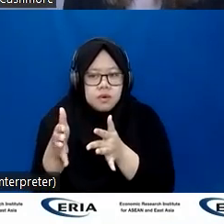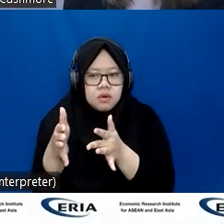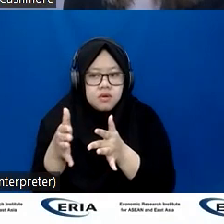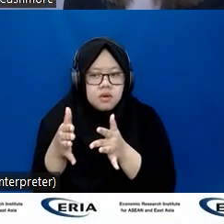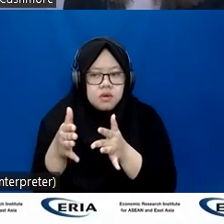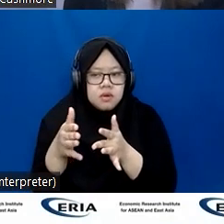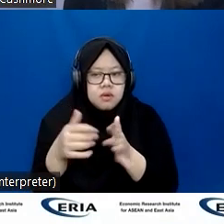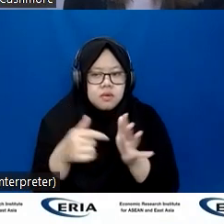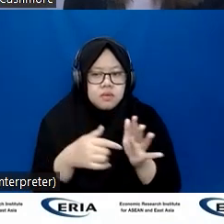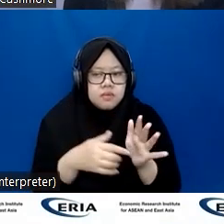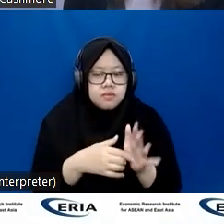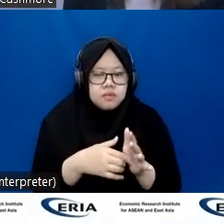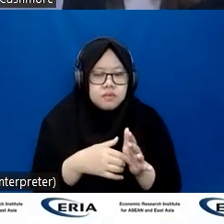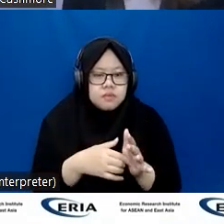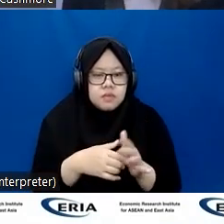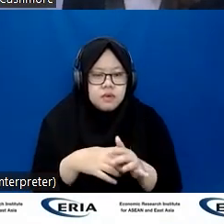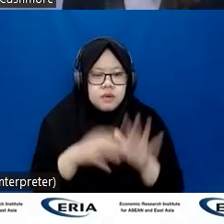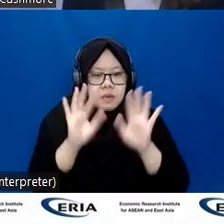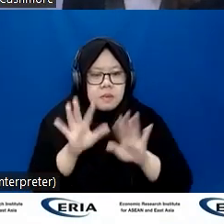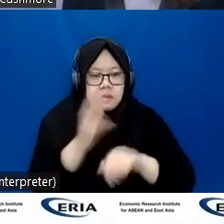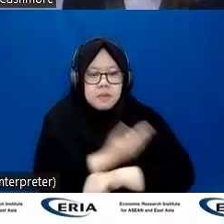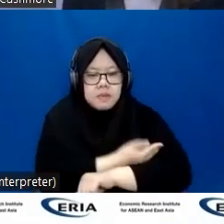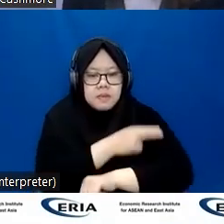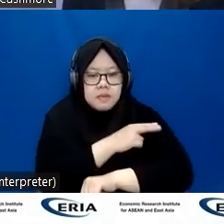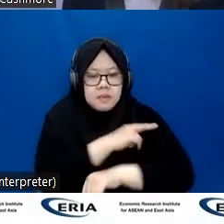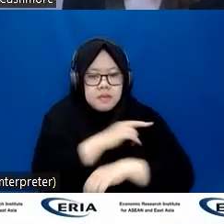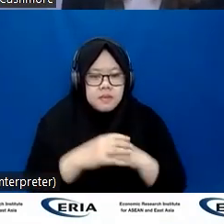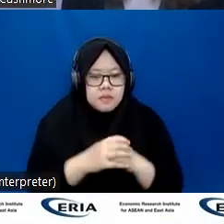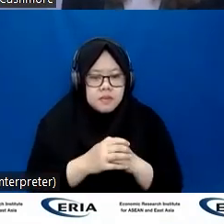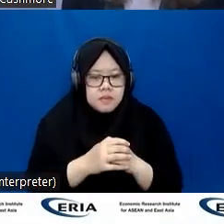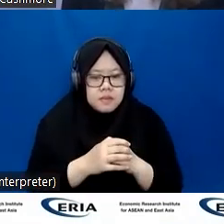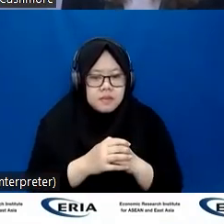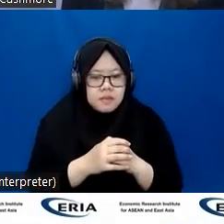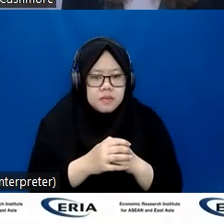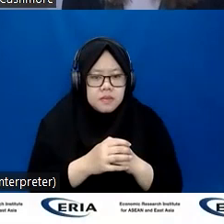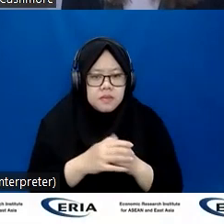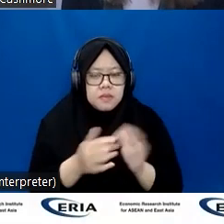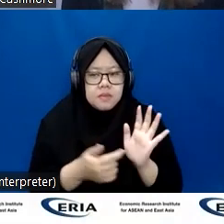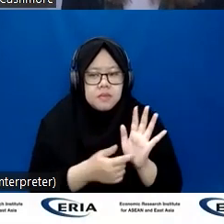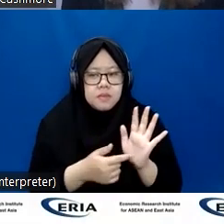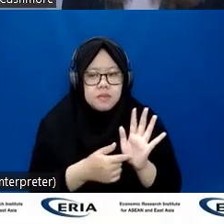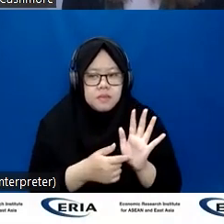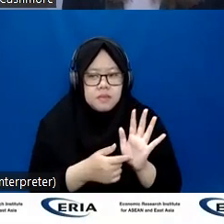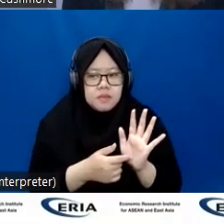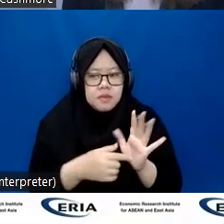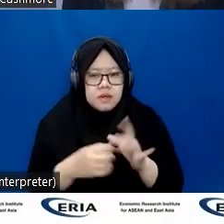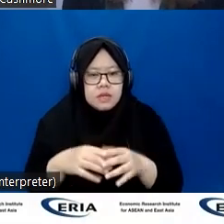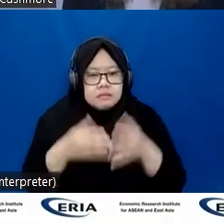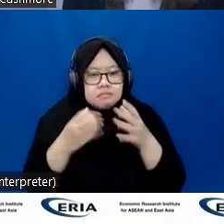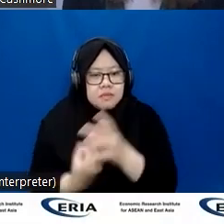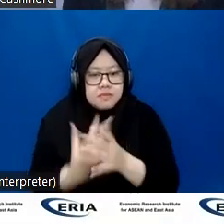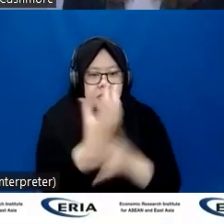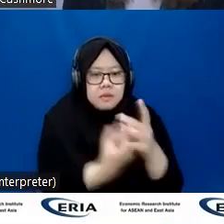social economic skills as well. And the digital gig economy is a growing area which offers